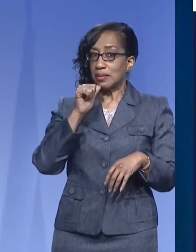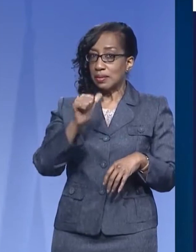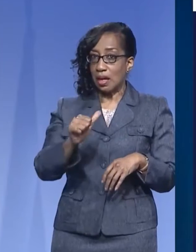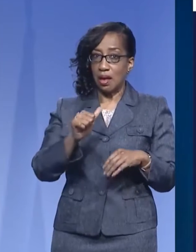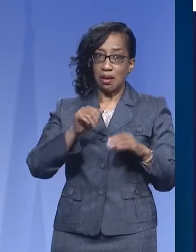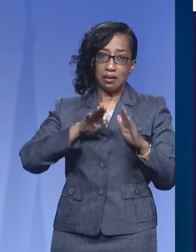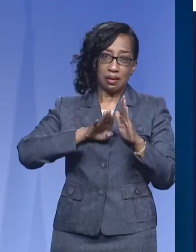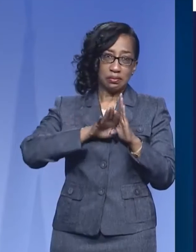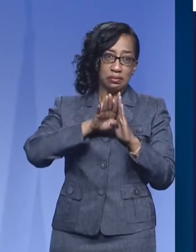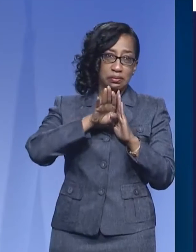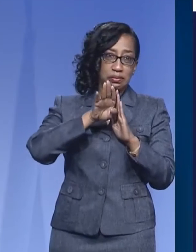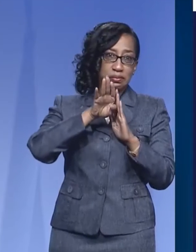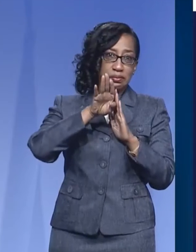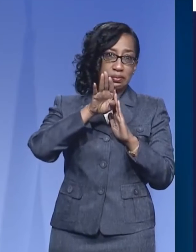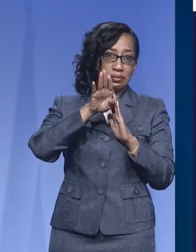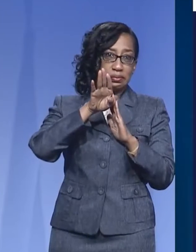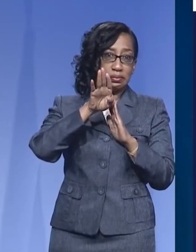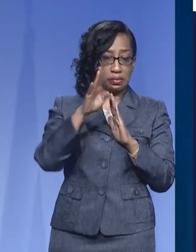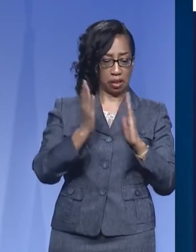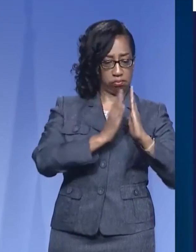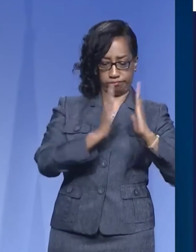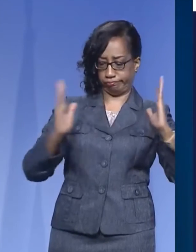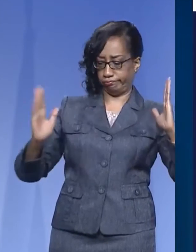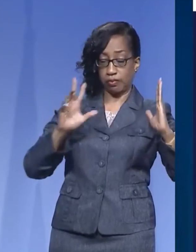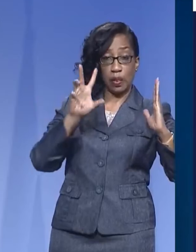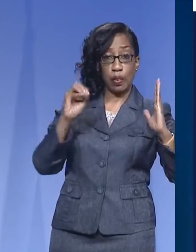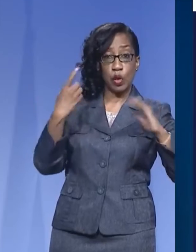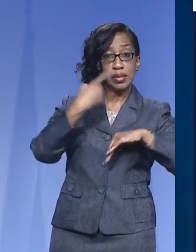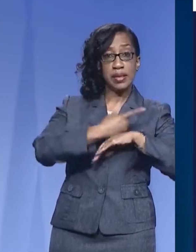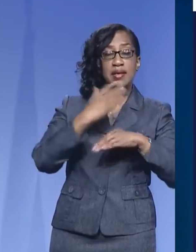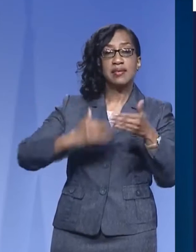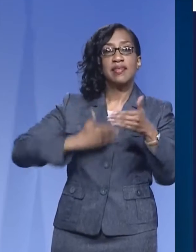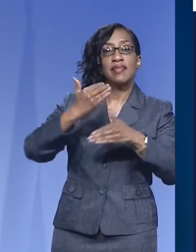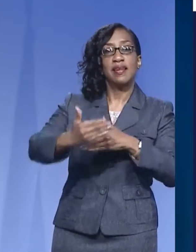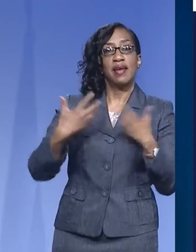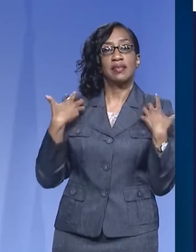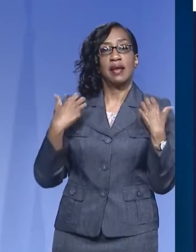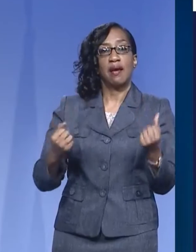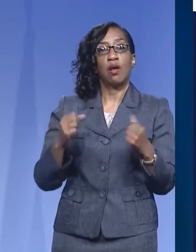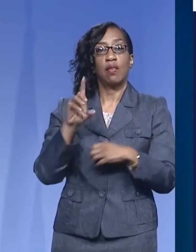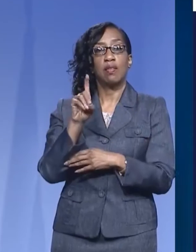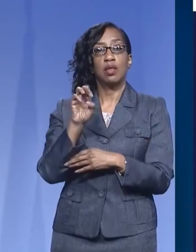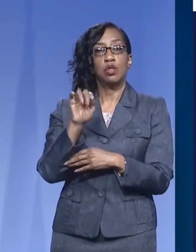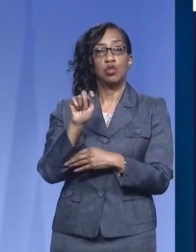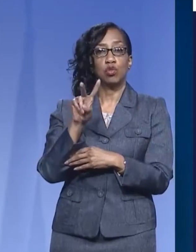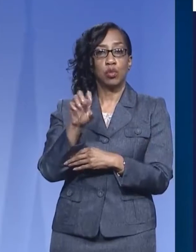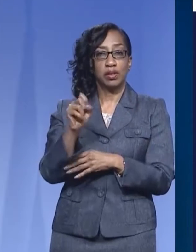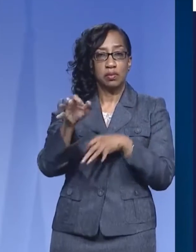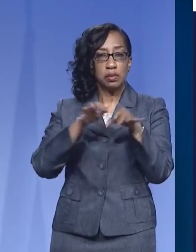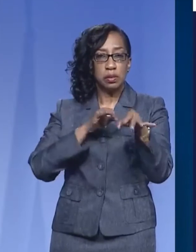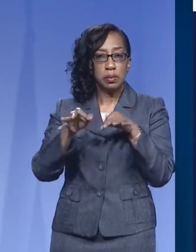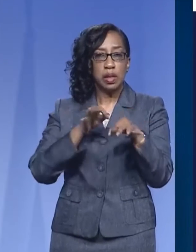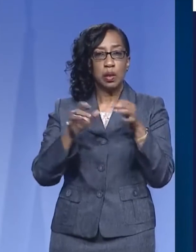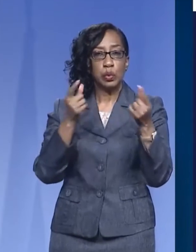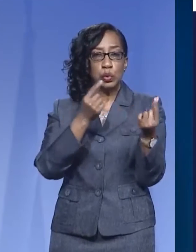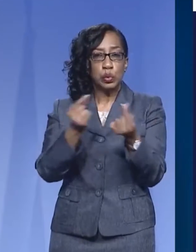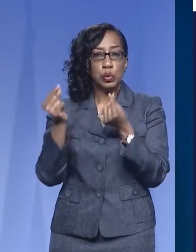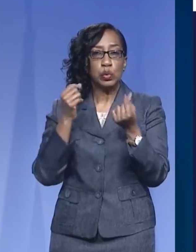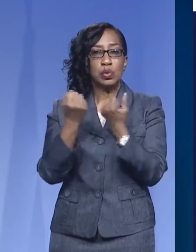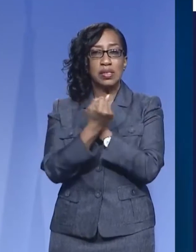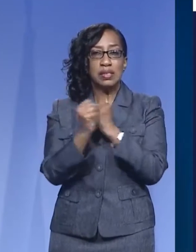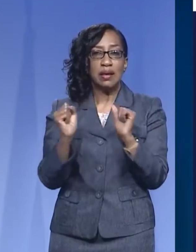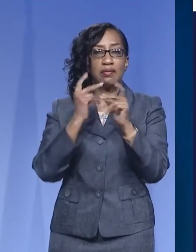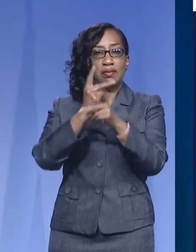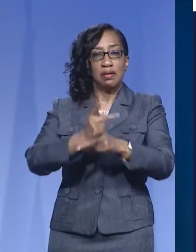days the next health directive will provide highly recommended guidance on continuing safe practices for